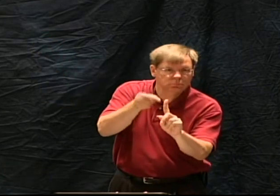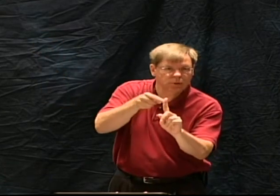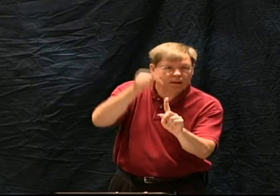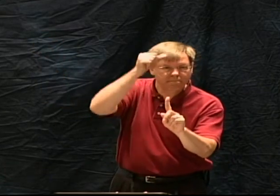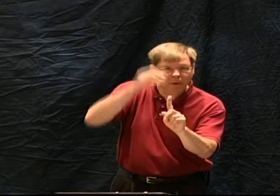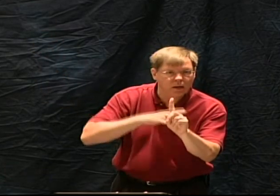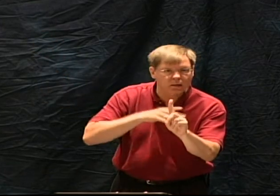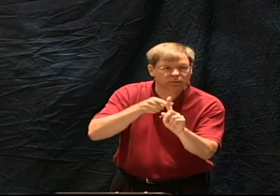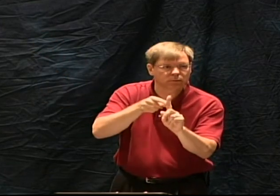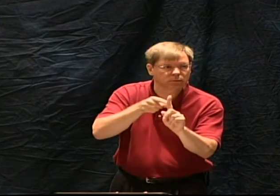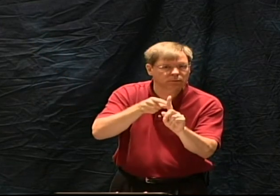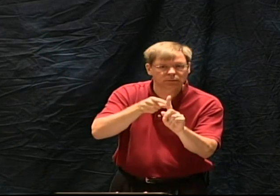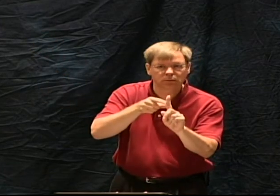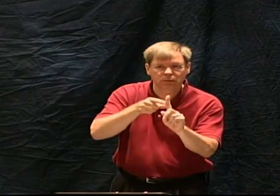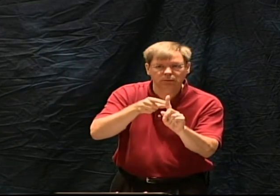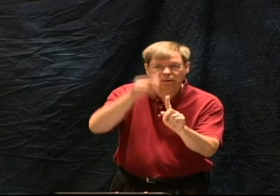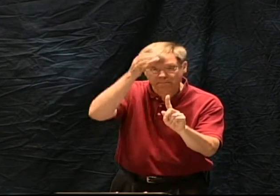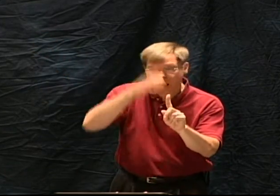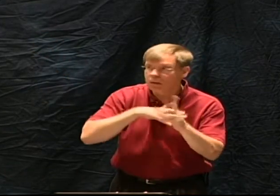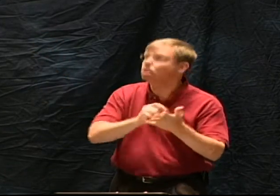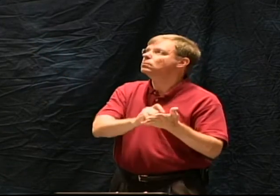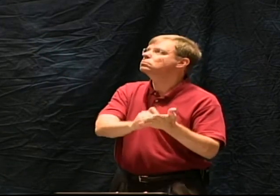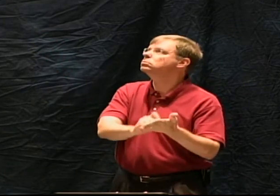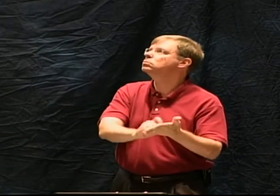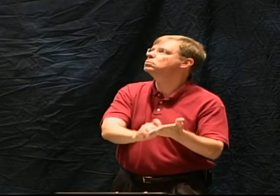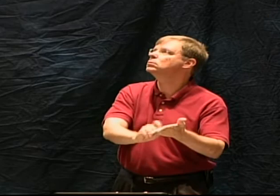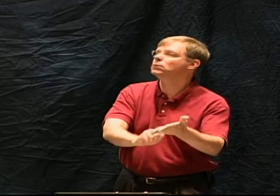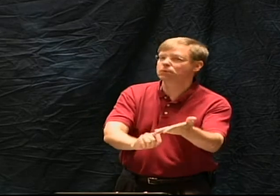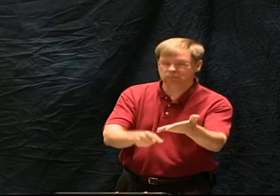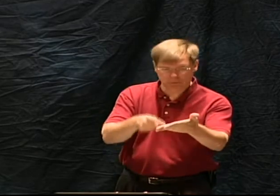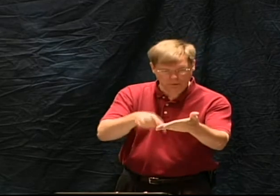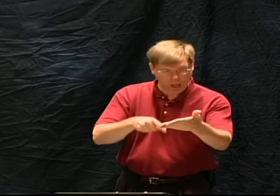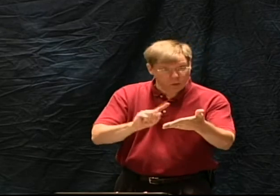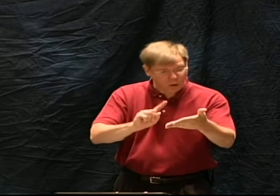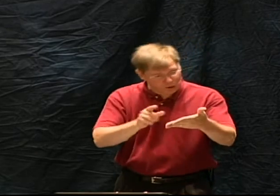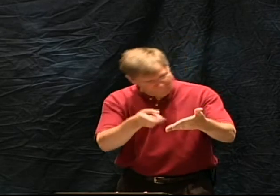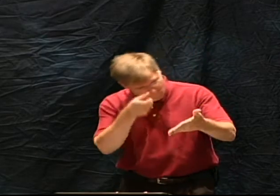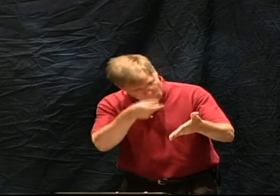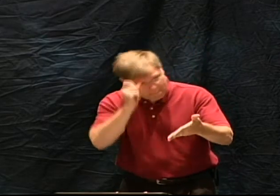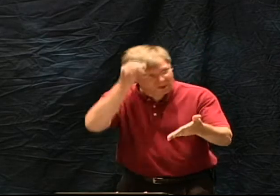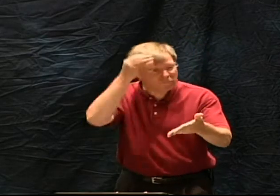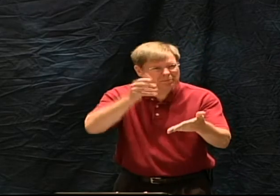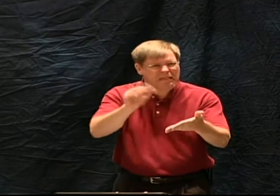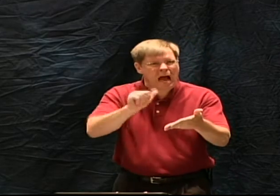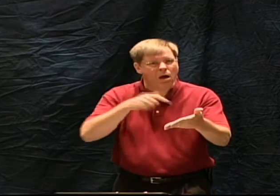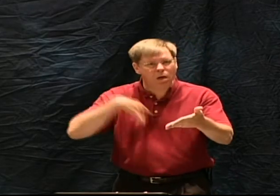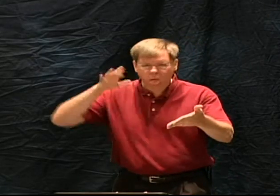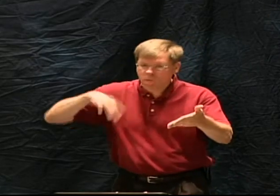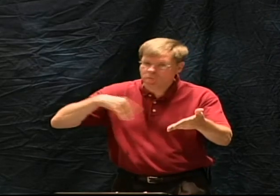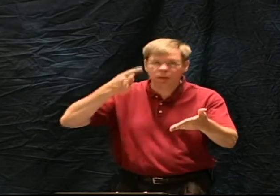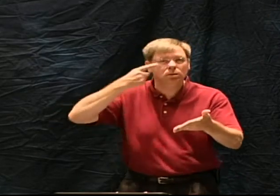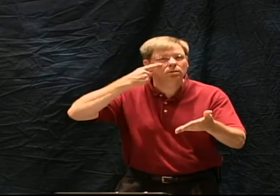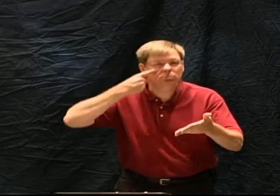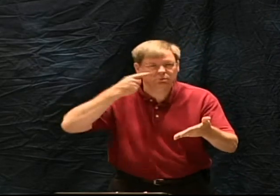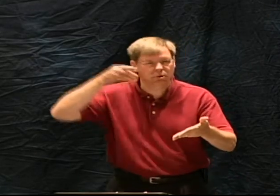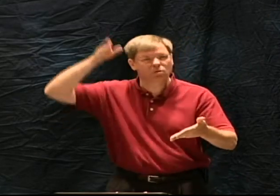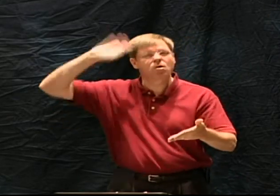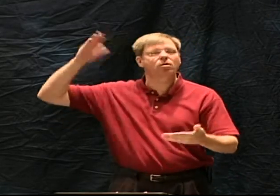God giving this information to men somehow for them to write it because they